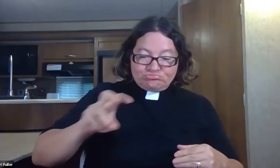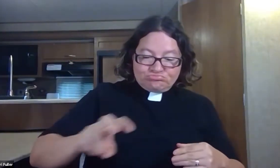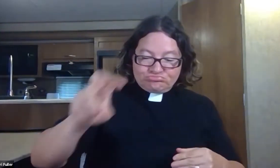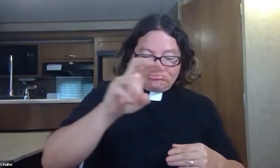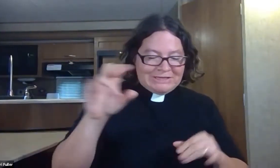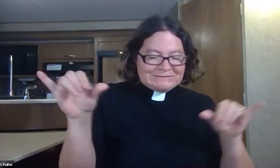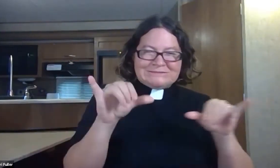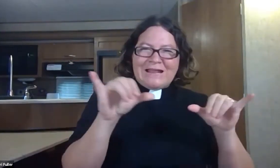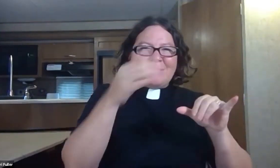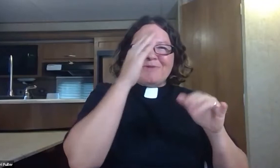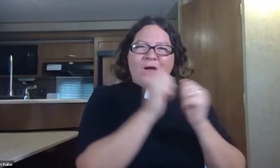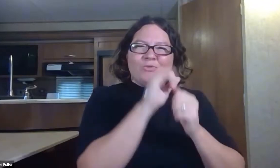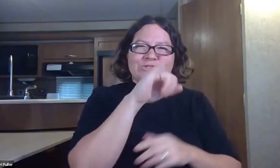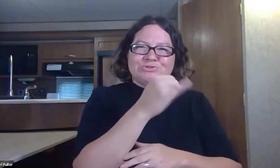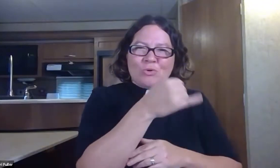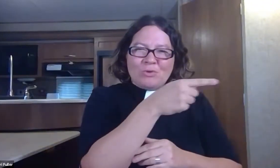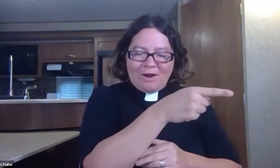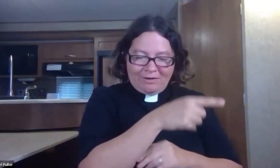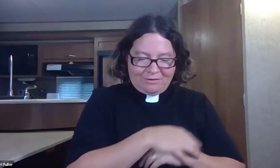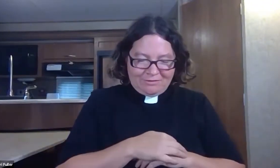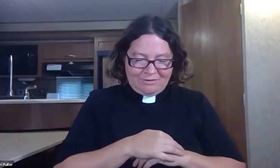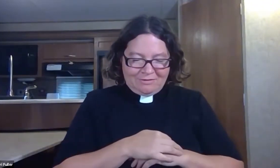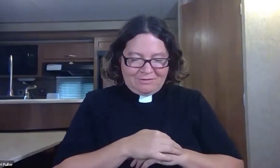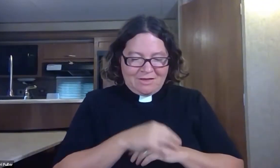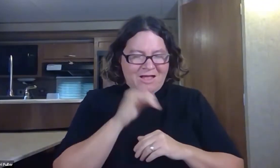God is with us in this journey just like God was with Jonah.